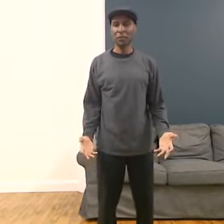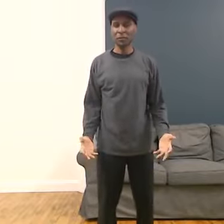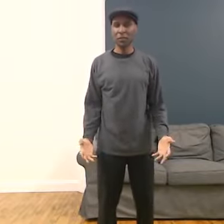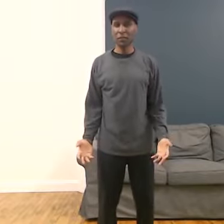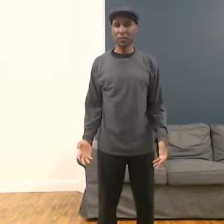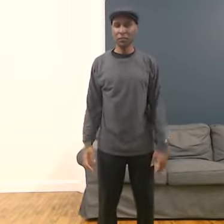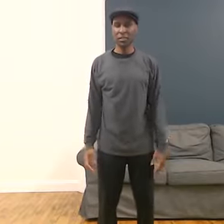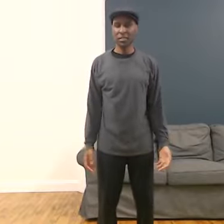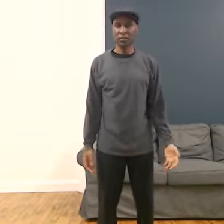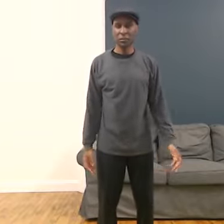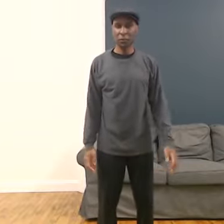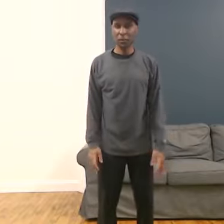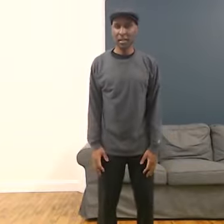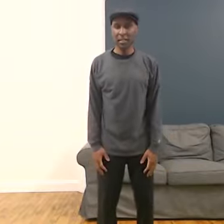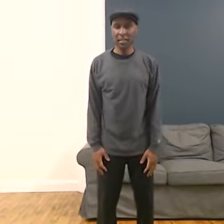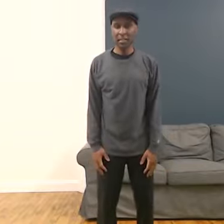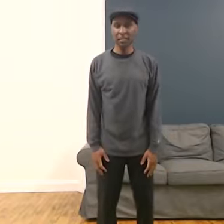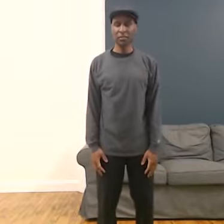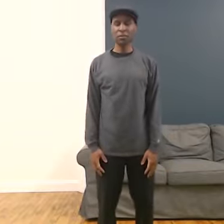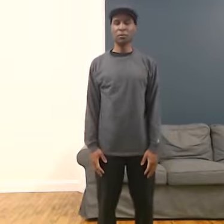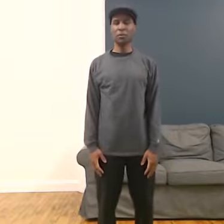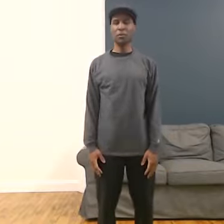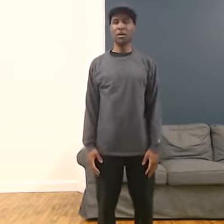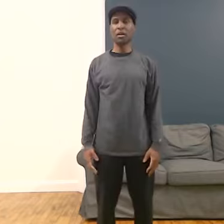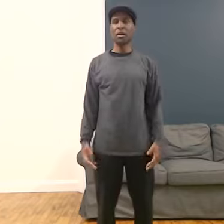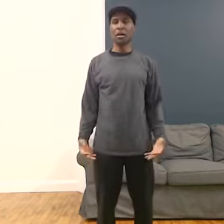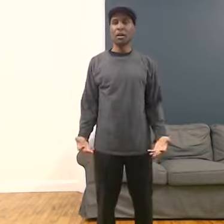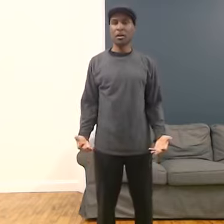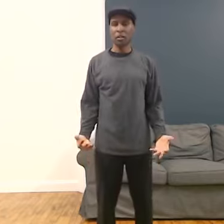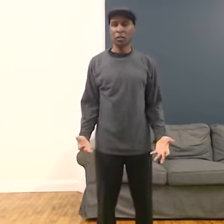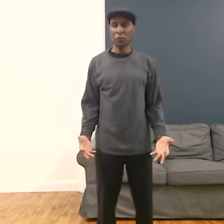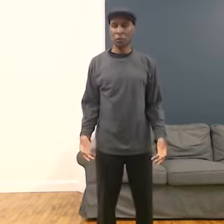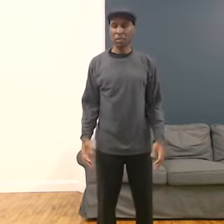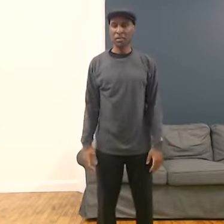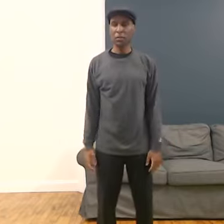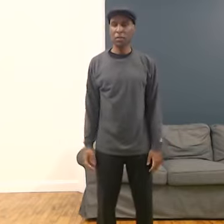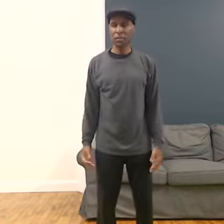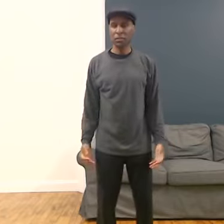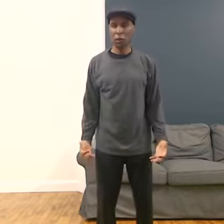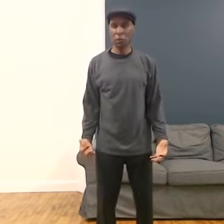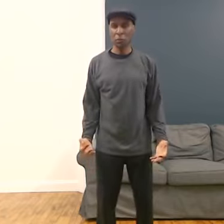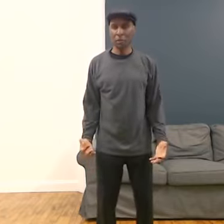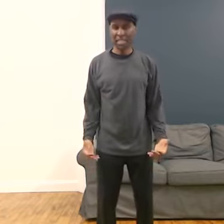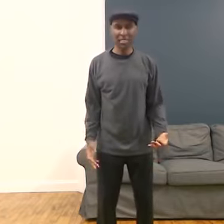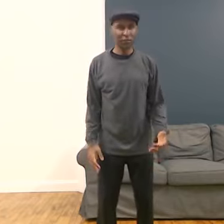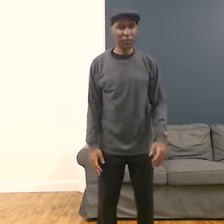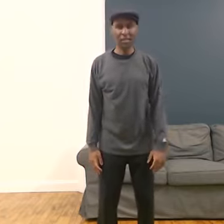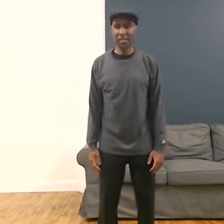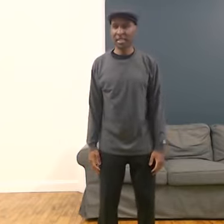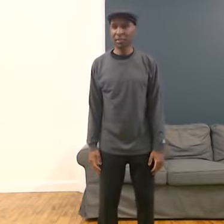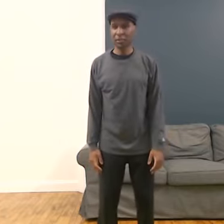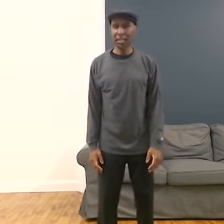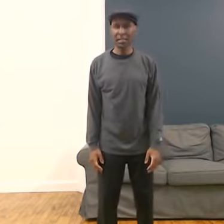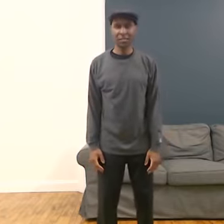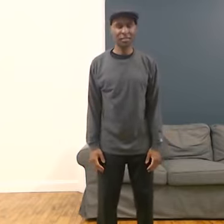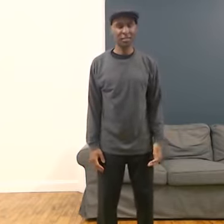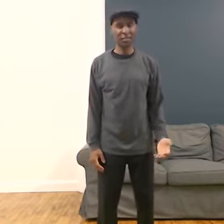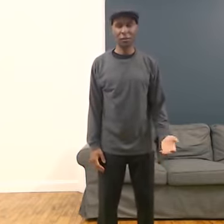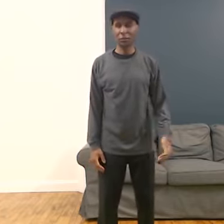feels good for you. Listen to your body. Listen to your wisdom. Go at your own pace. If you want to take breaks, go